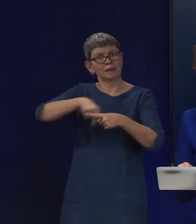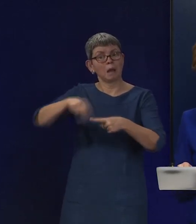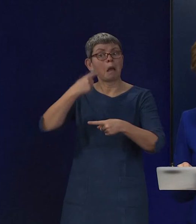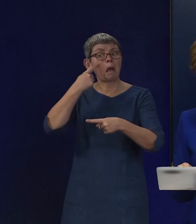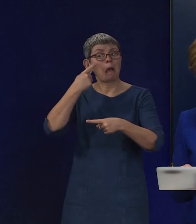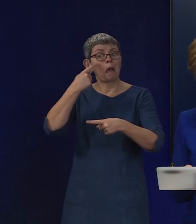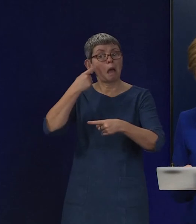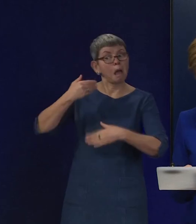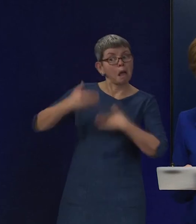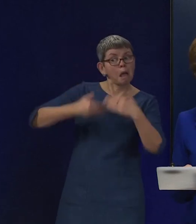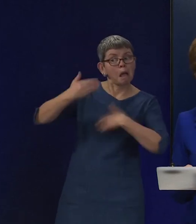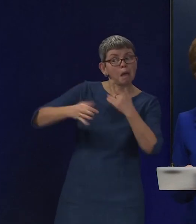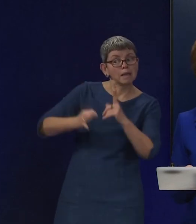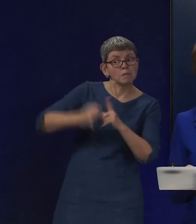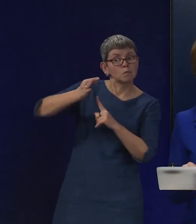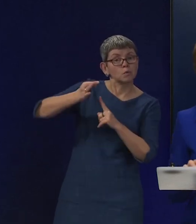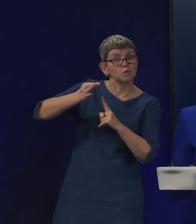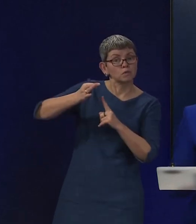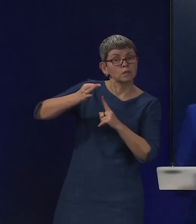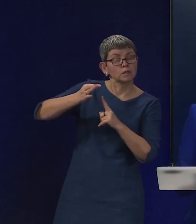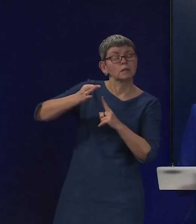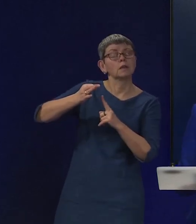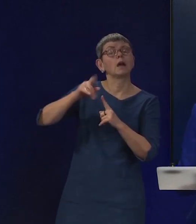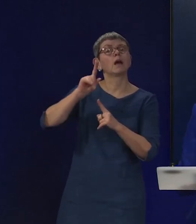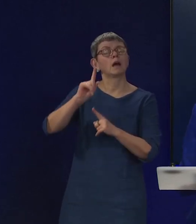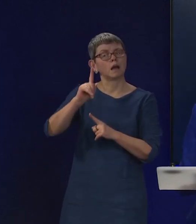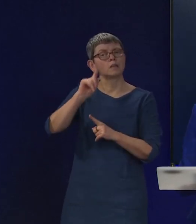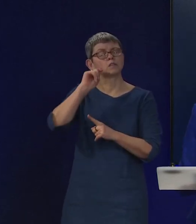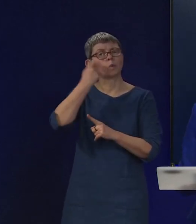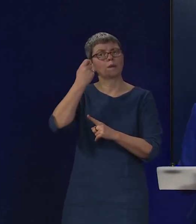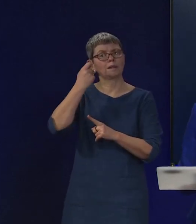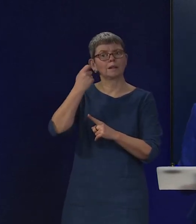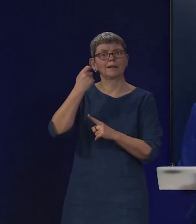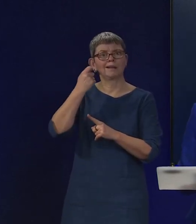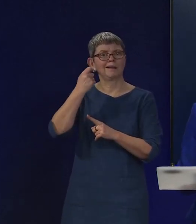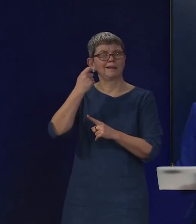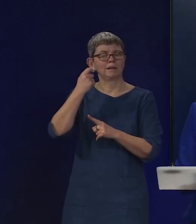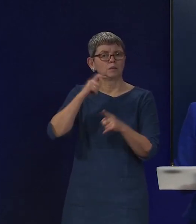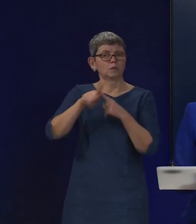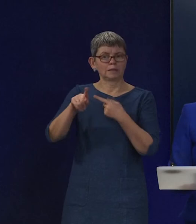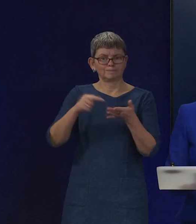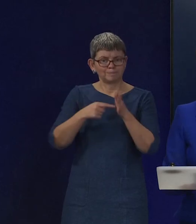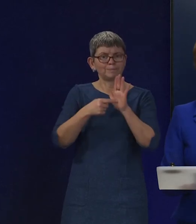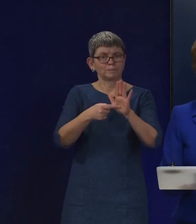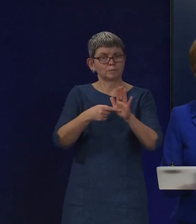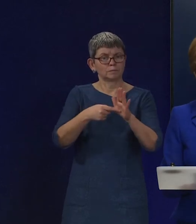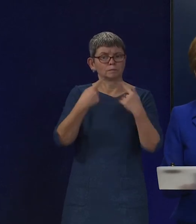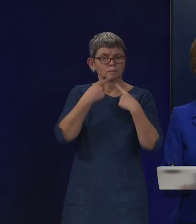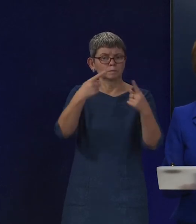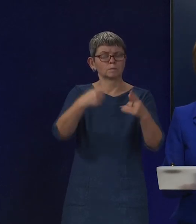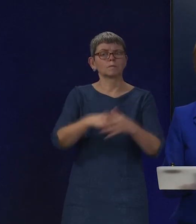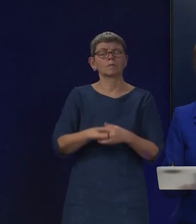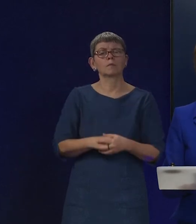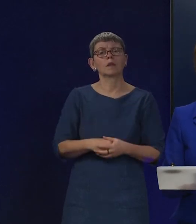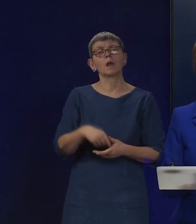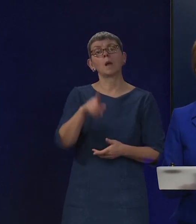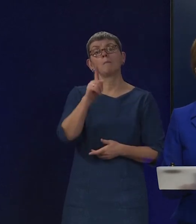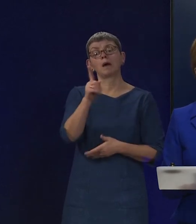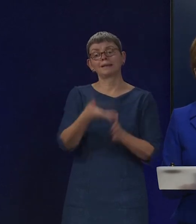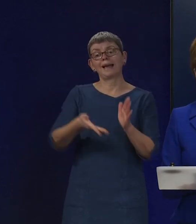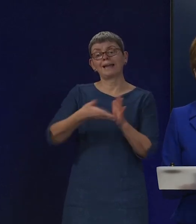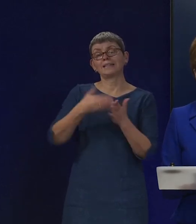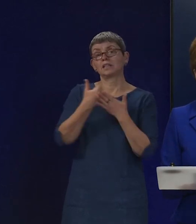course we'll look to see how and in what form we can share that with you. The additional beds, though, that we